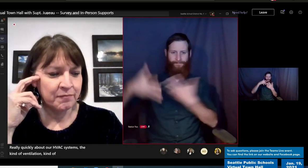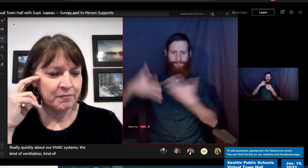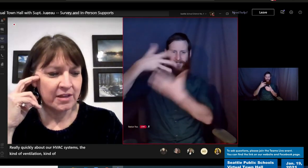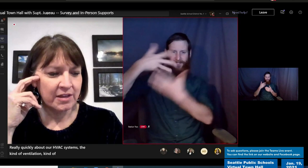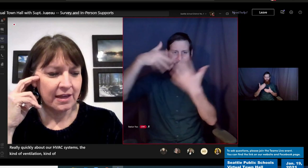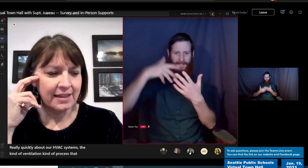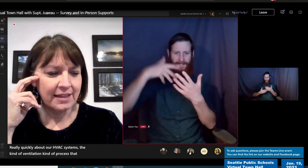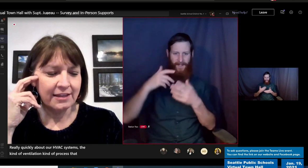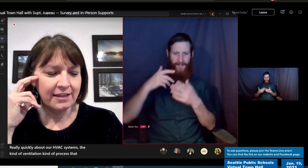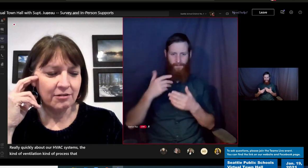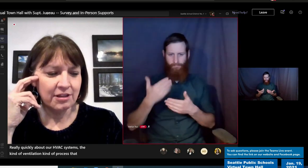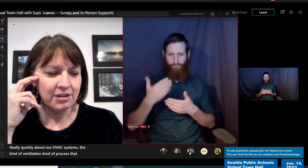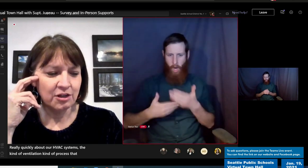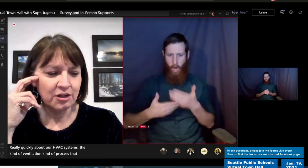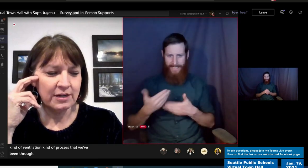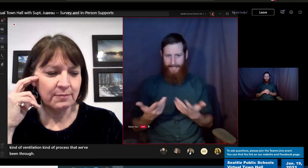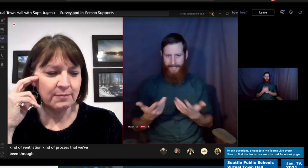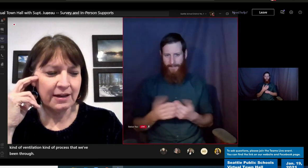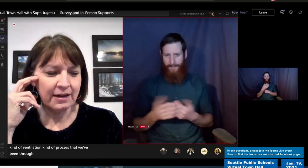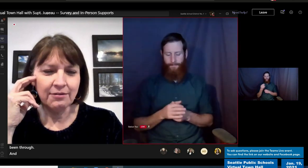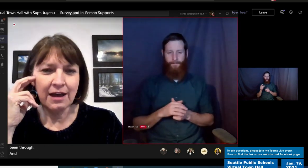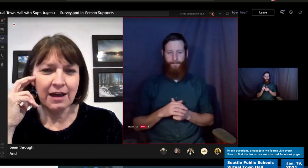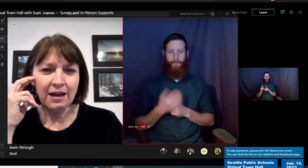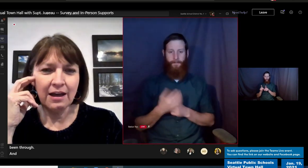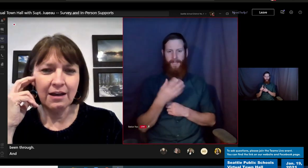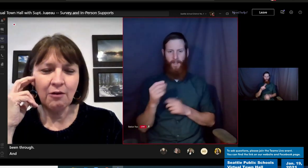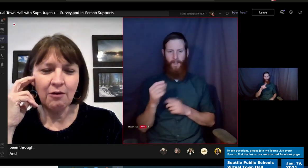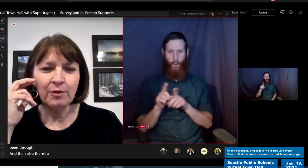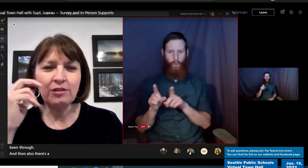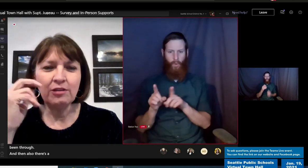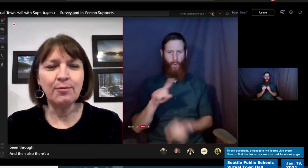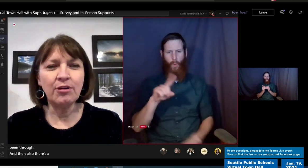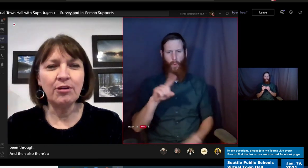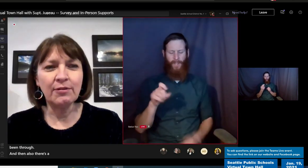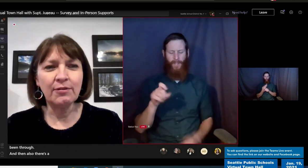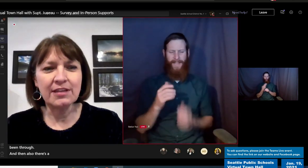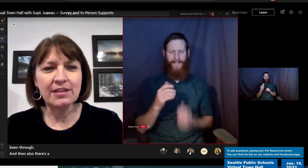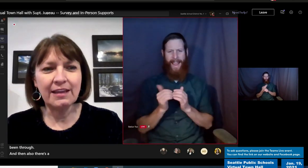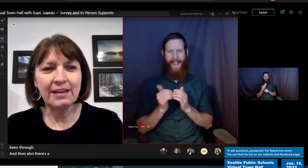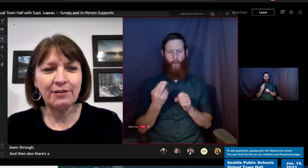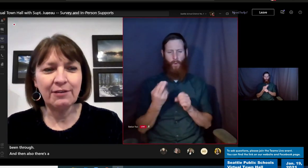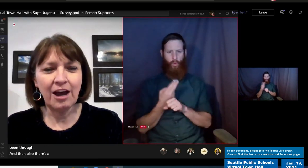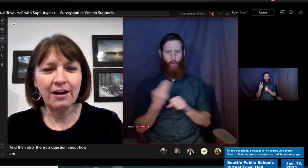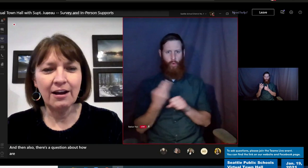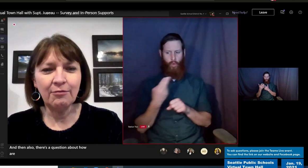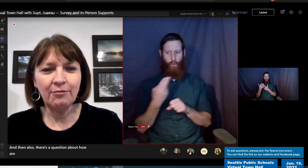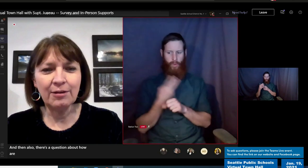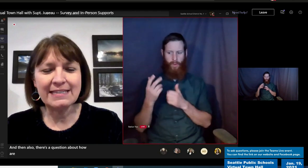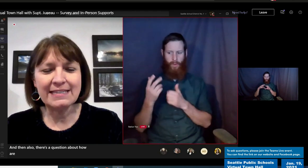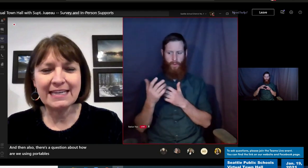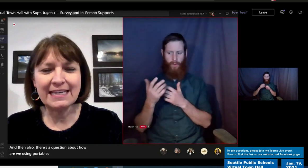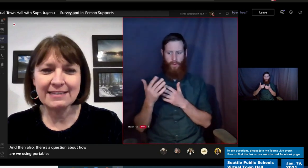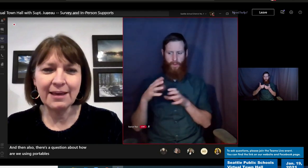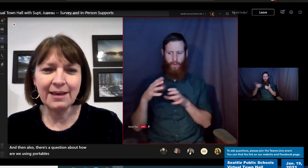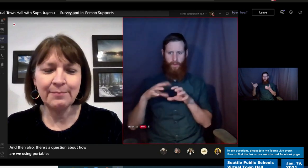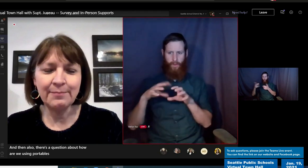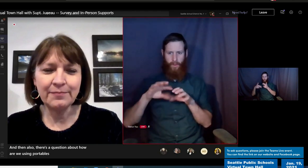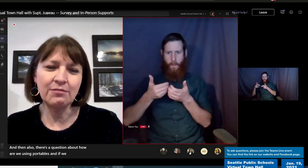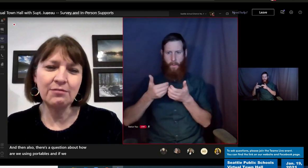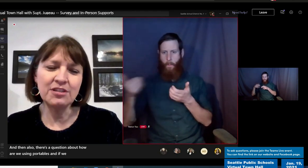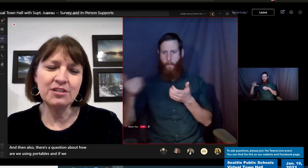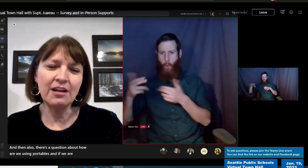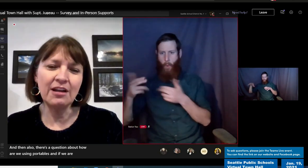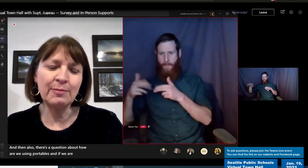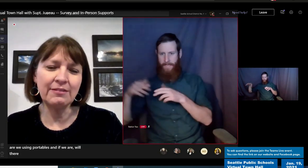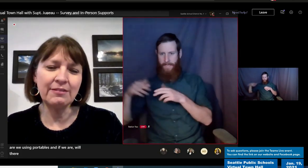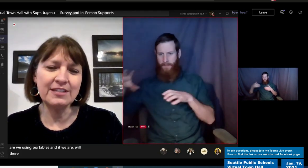And then also there's a question about how are we using portables and if we are, will there be sinks in them? So just talk